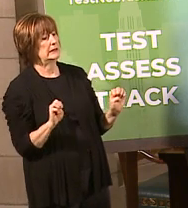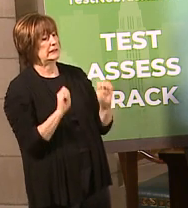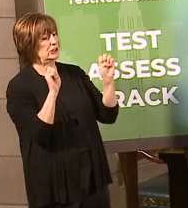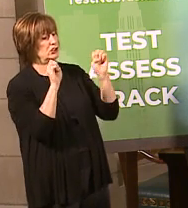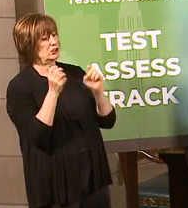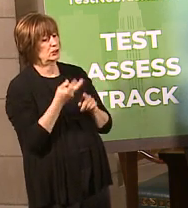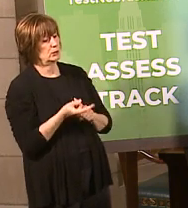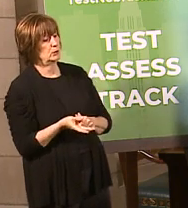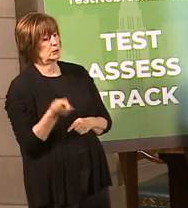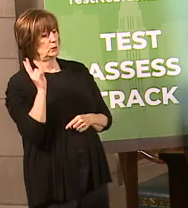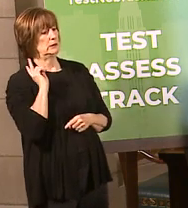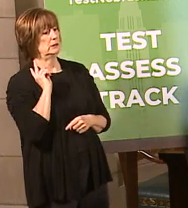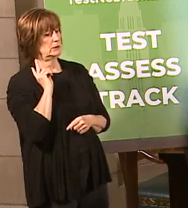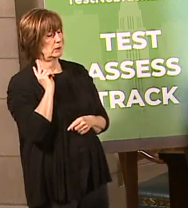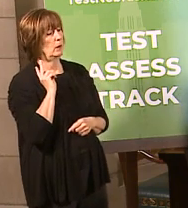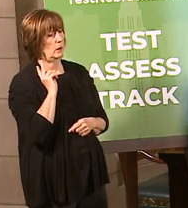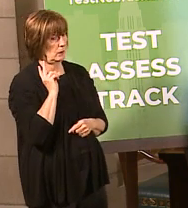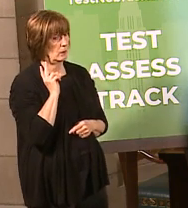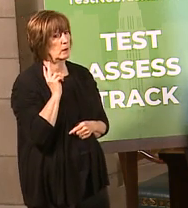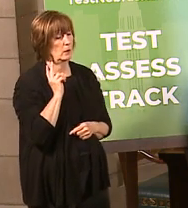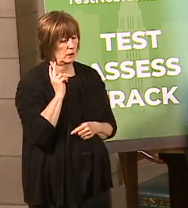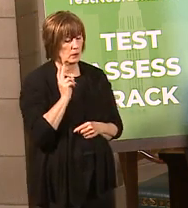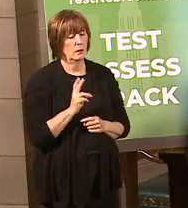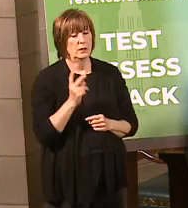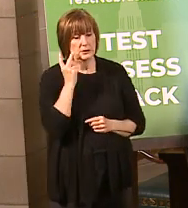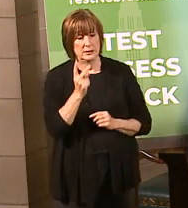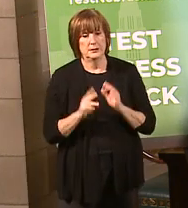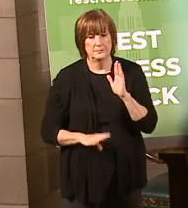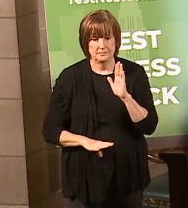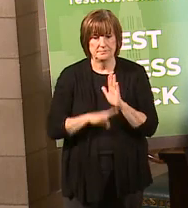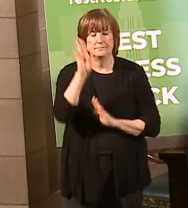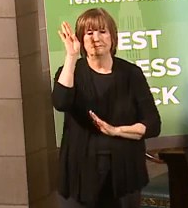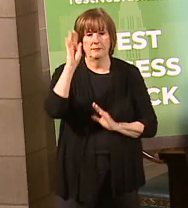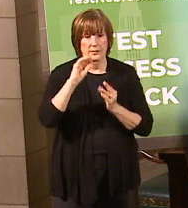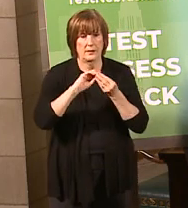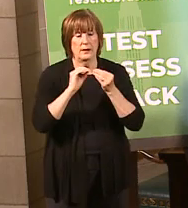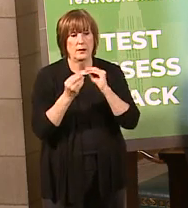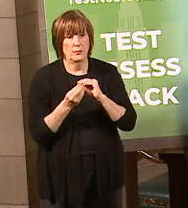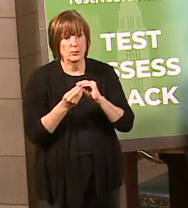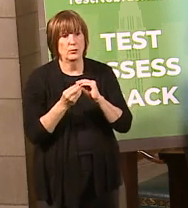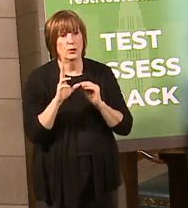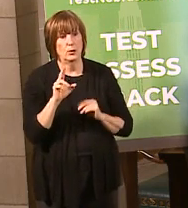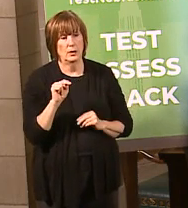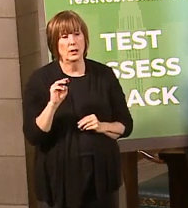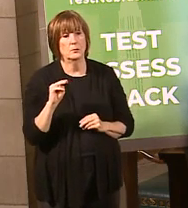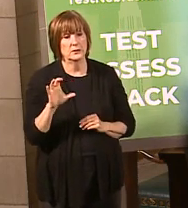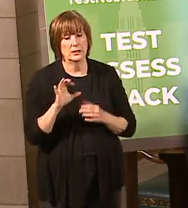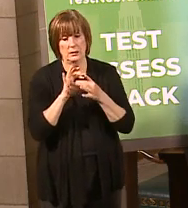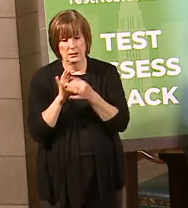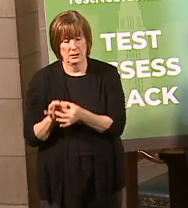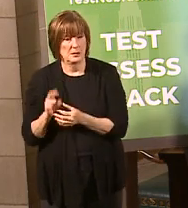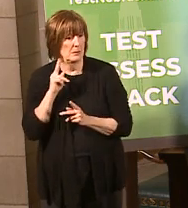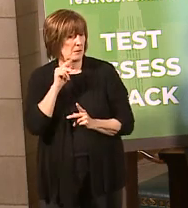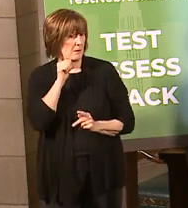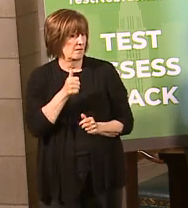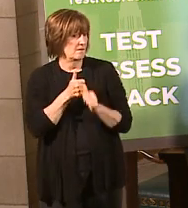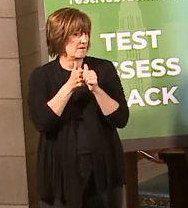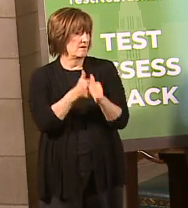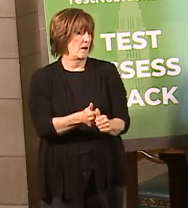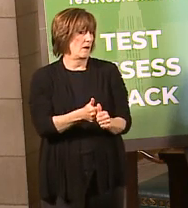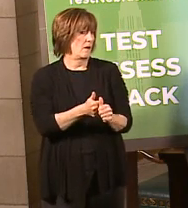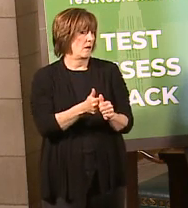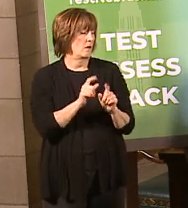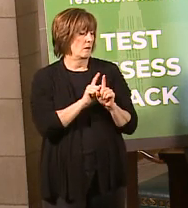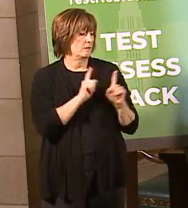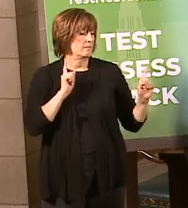ago? Julie Cornell says UNMC has seen a spike in cases. Is that related to people not following social distancing at Easter